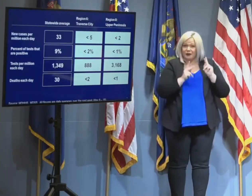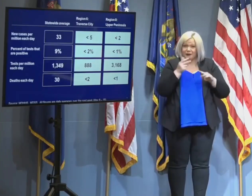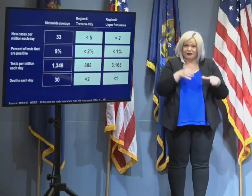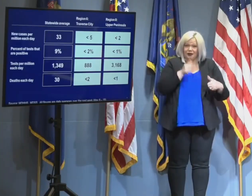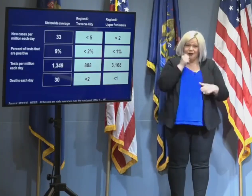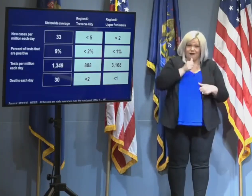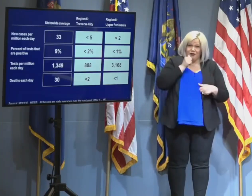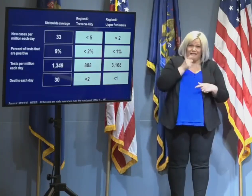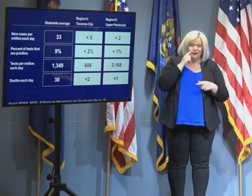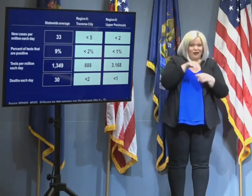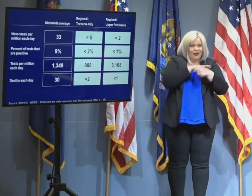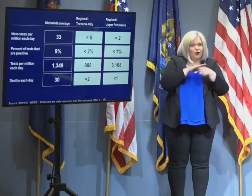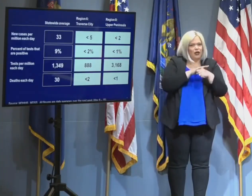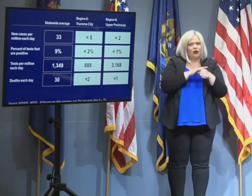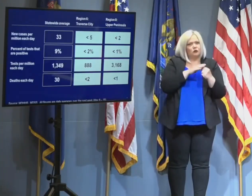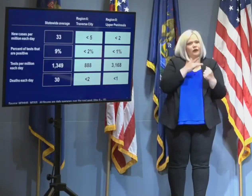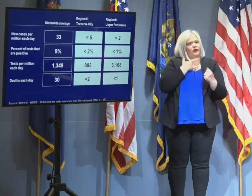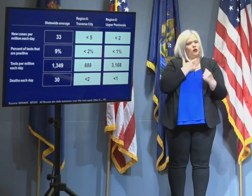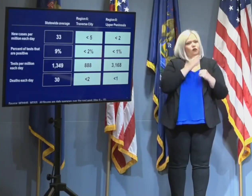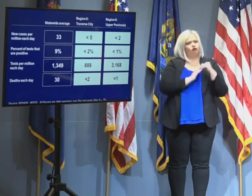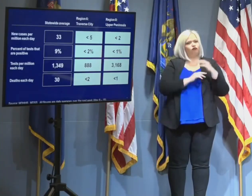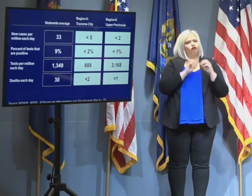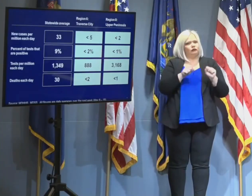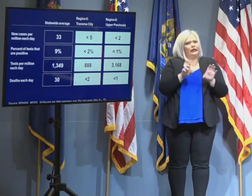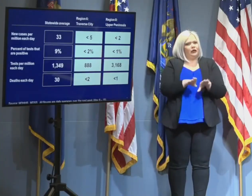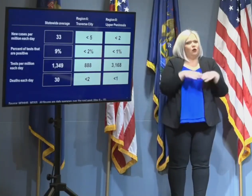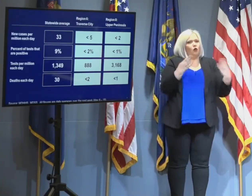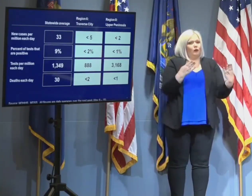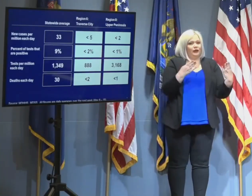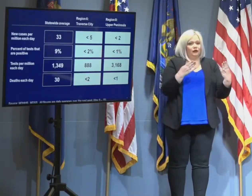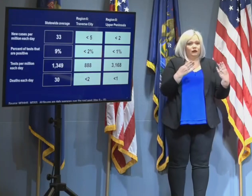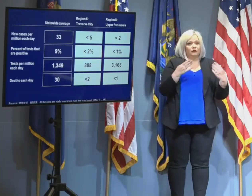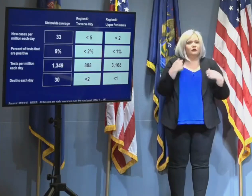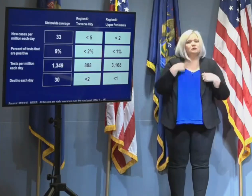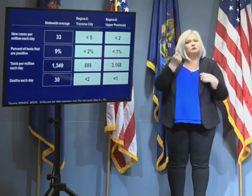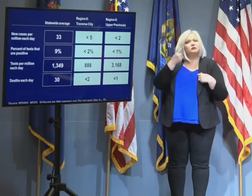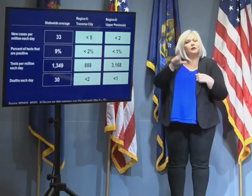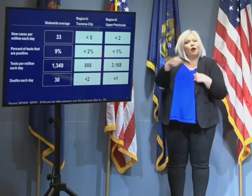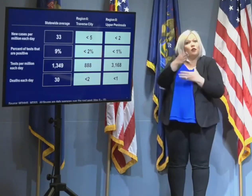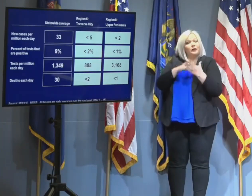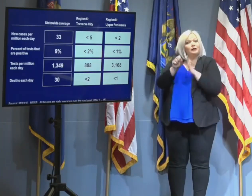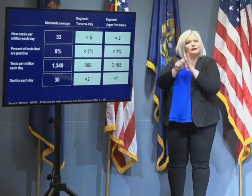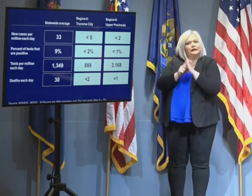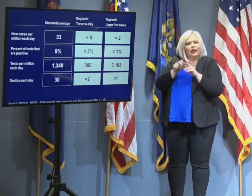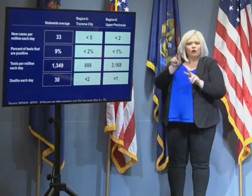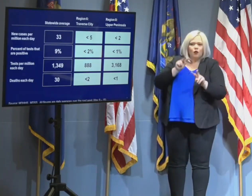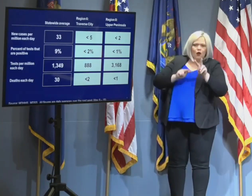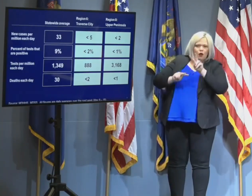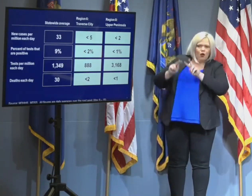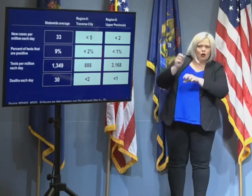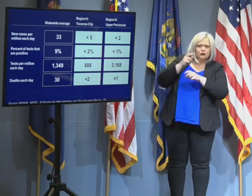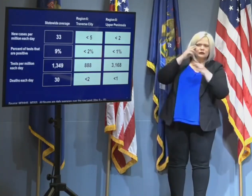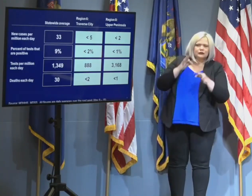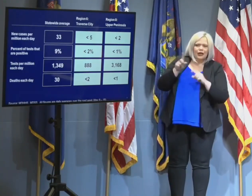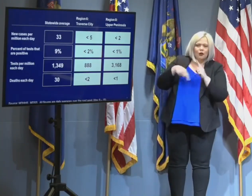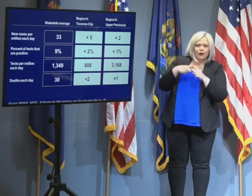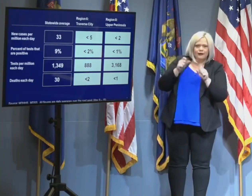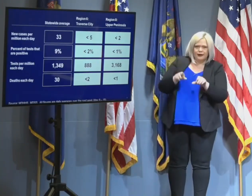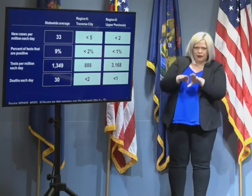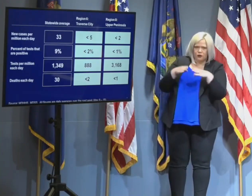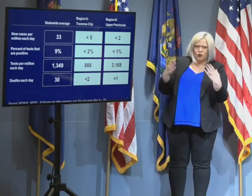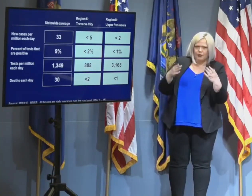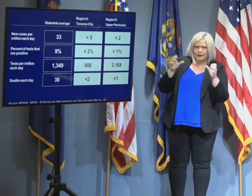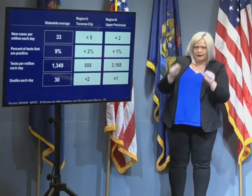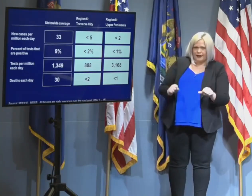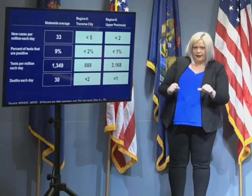As I make future determinations about other regions in the state, these are the types of data points that my team and I are looking at.